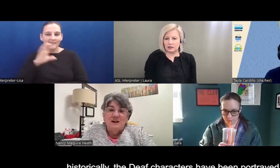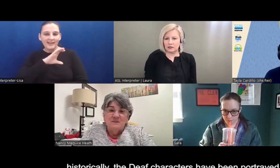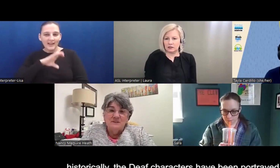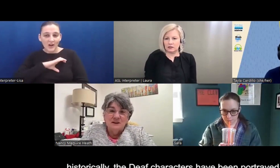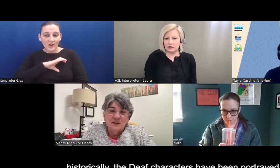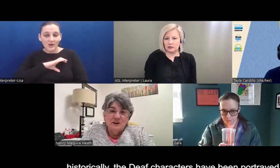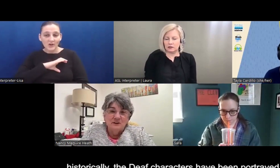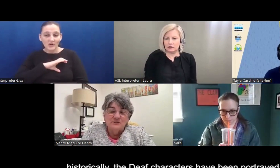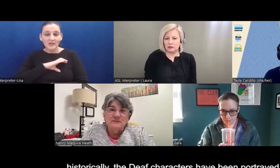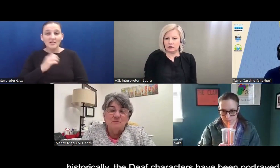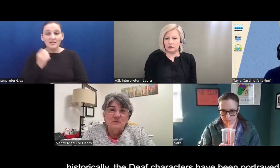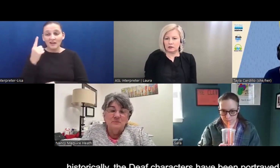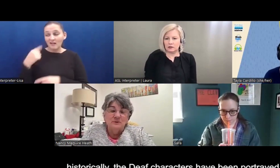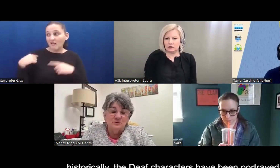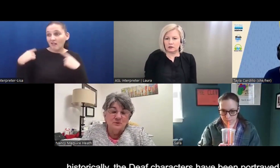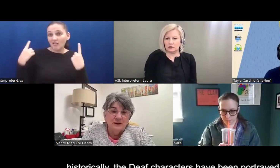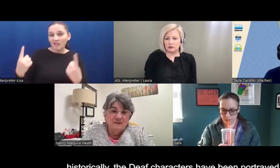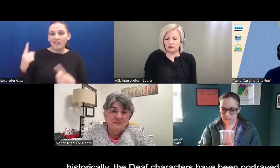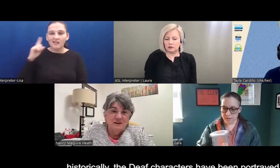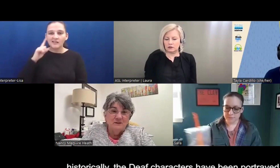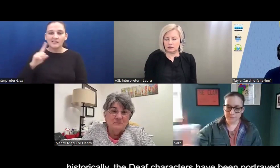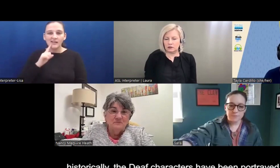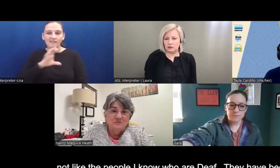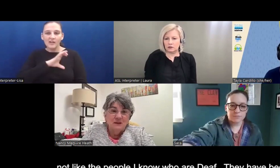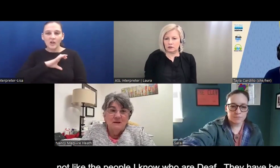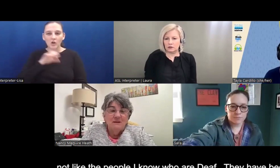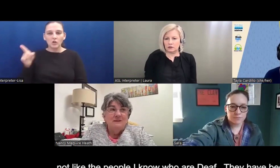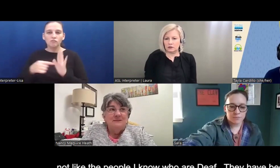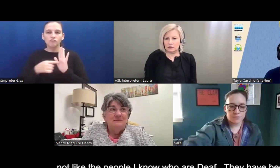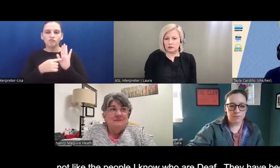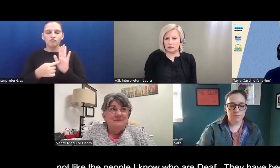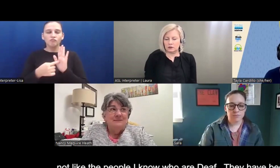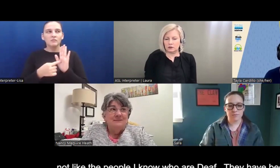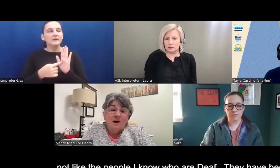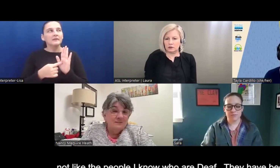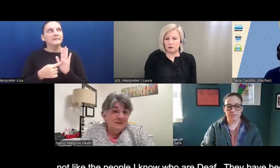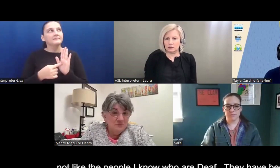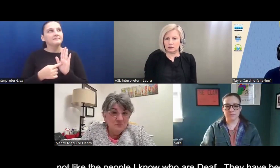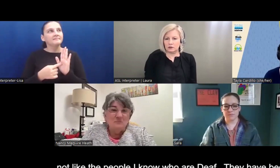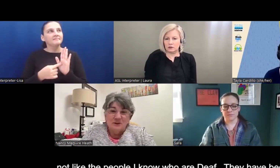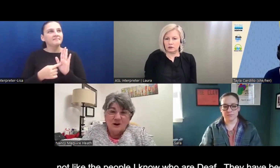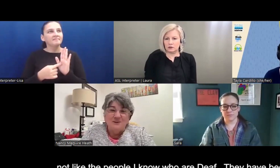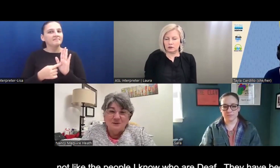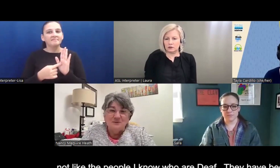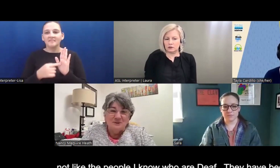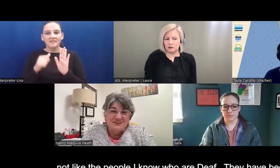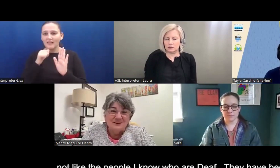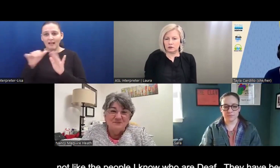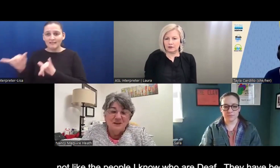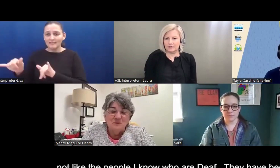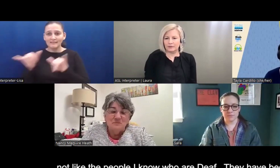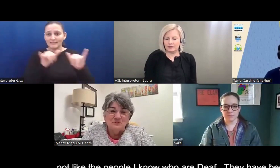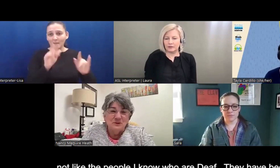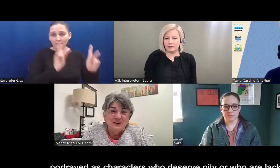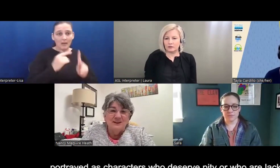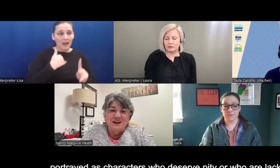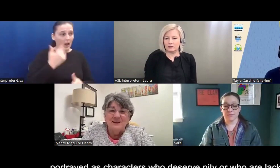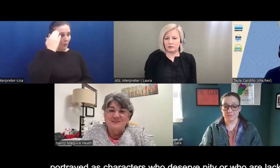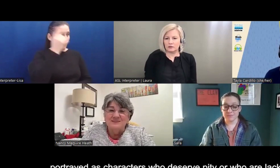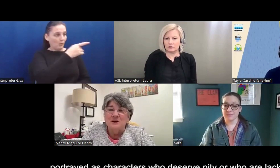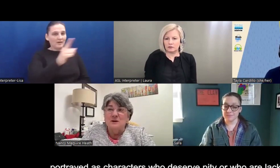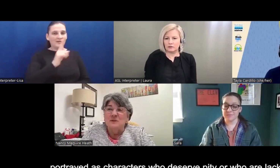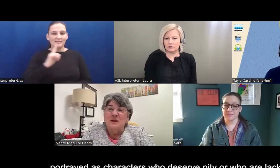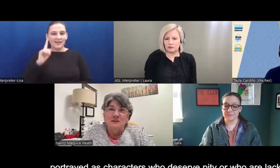the deaf characters have been portrayed not like the people that I know who are deaf. They've been portrayed